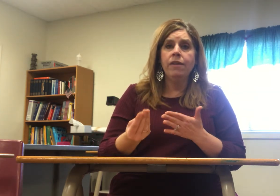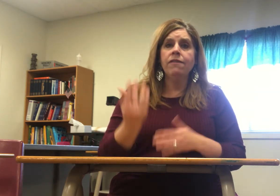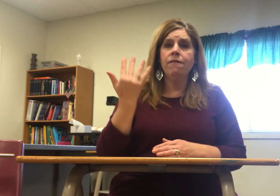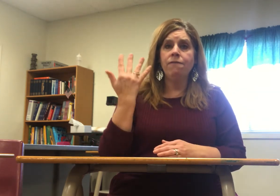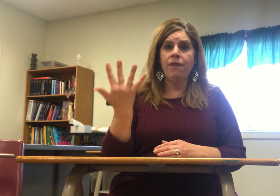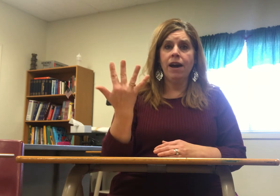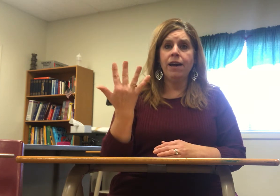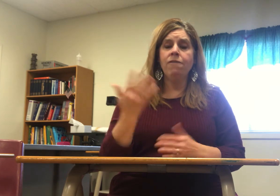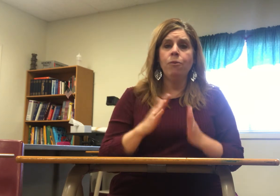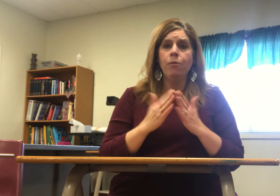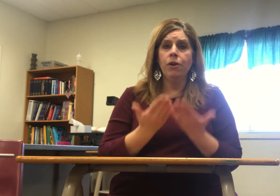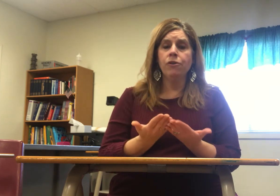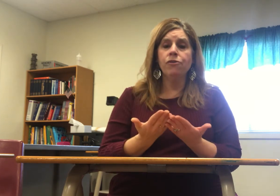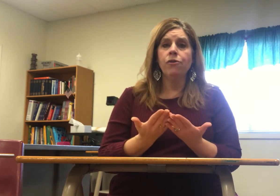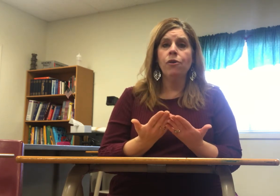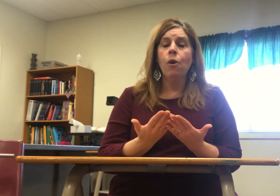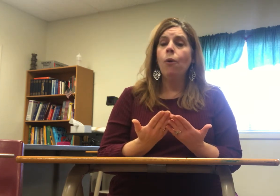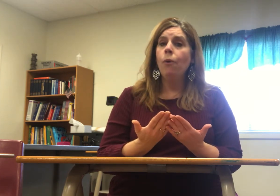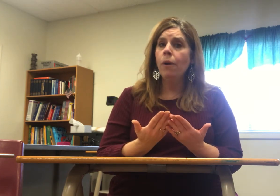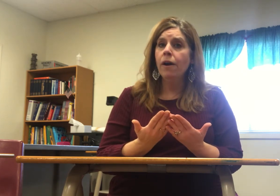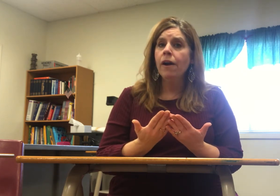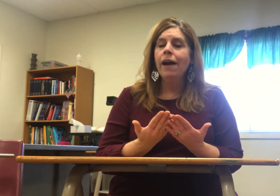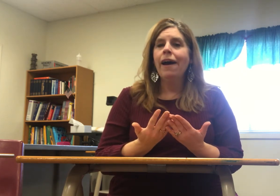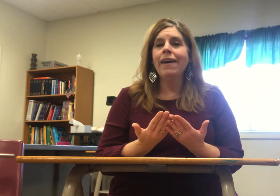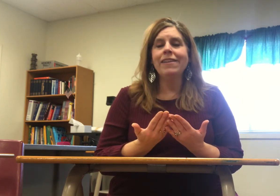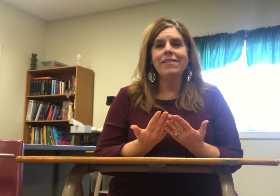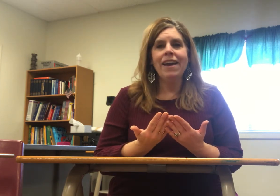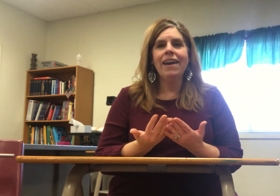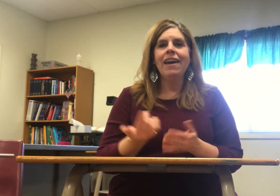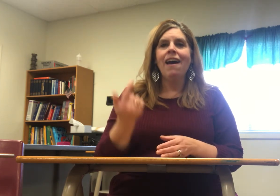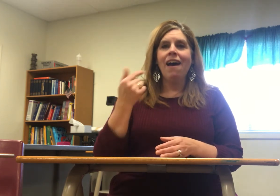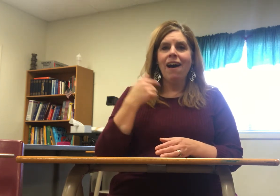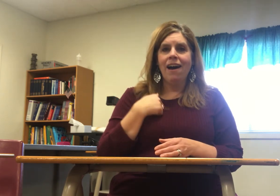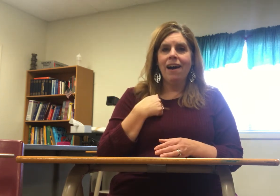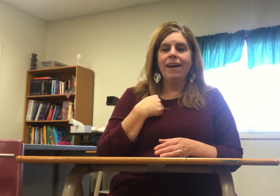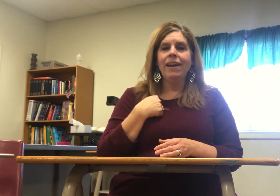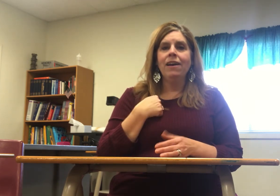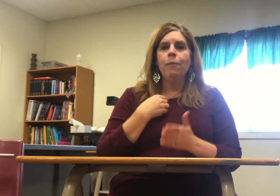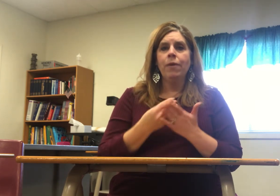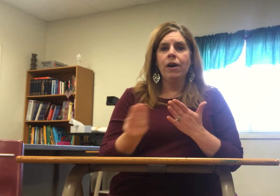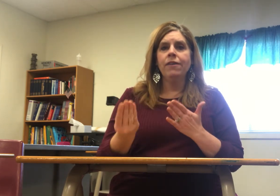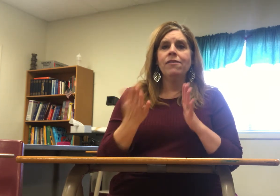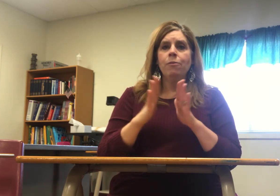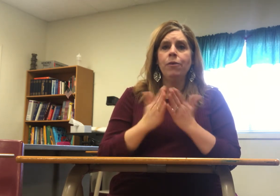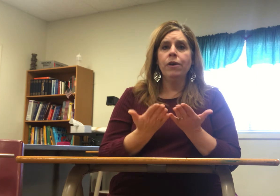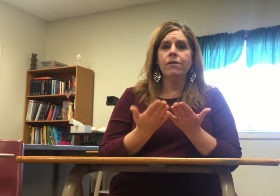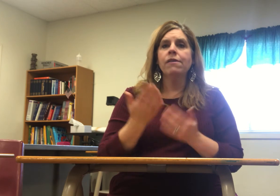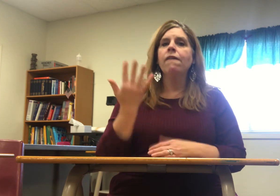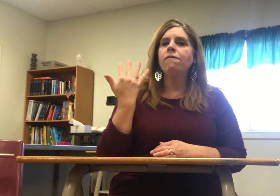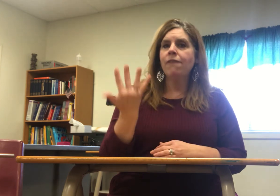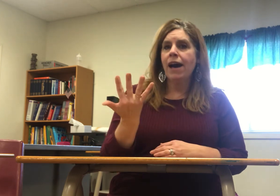five books books I could say I bought books five